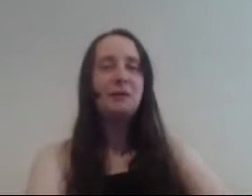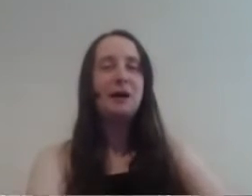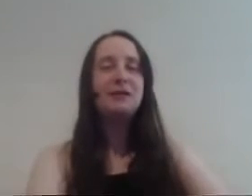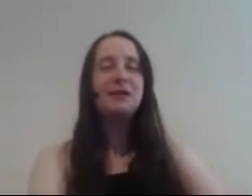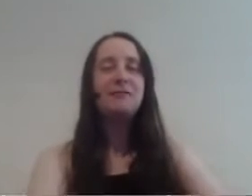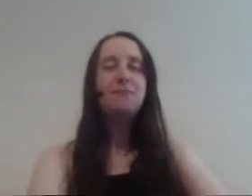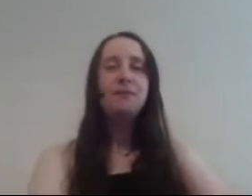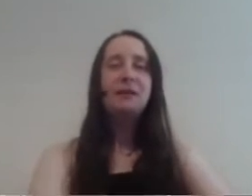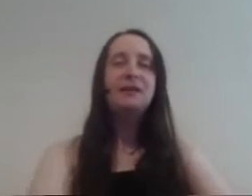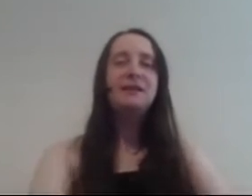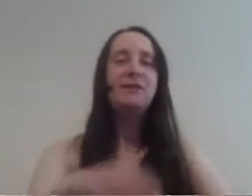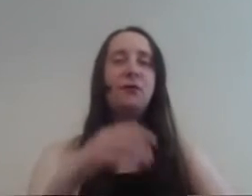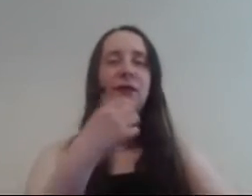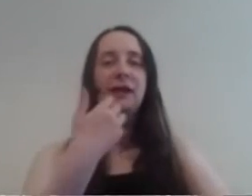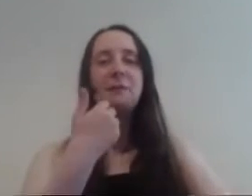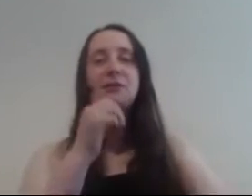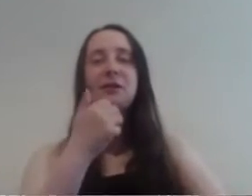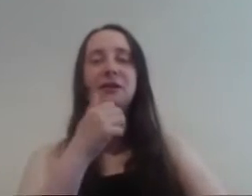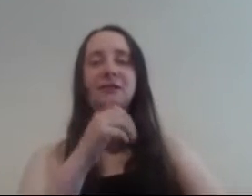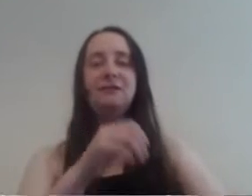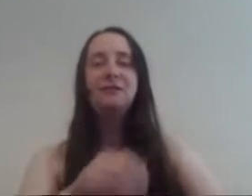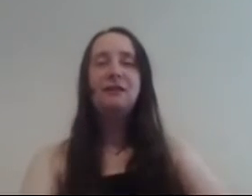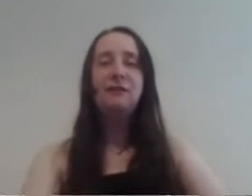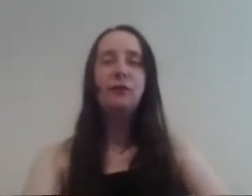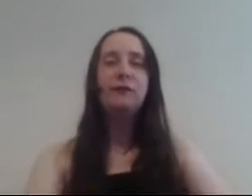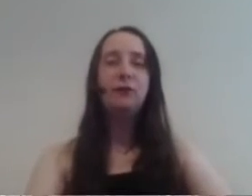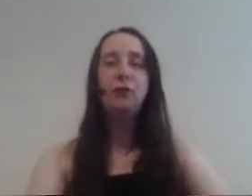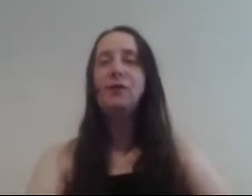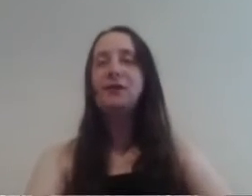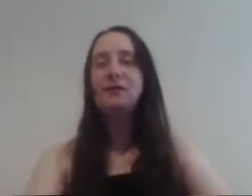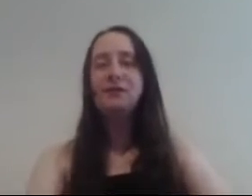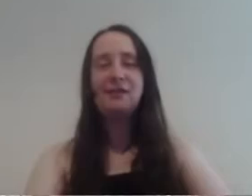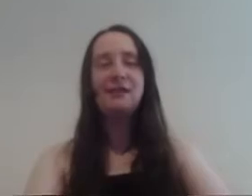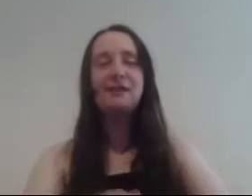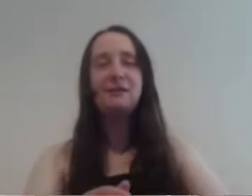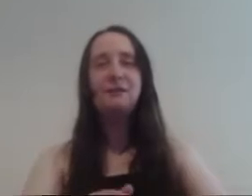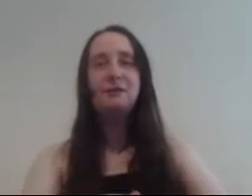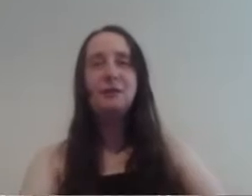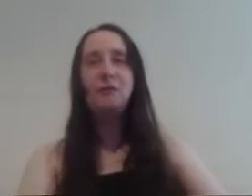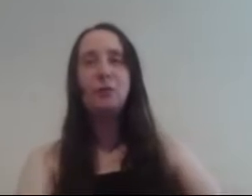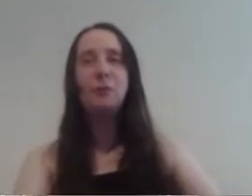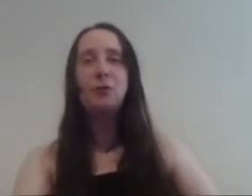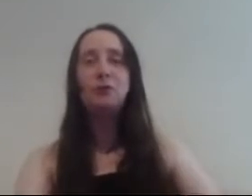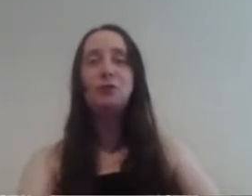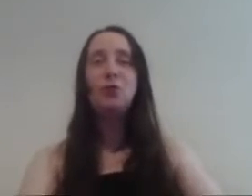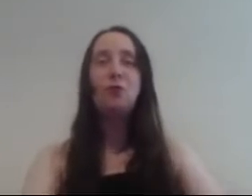got any magic except for the glamour thing, the Foley Clover thingy that Robin Hood stole